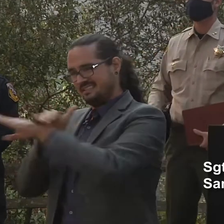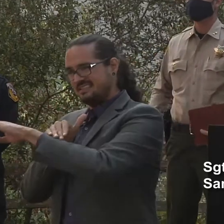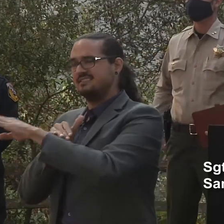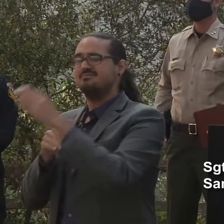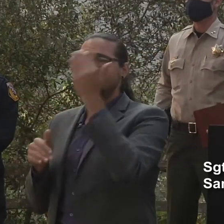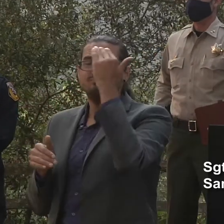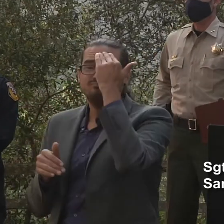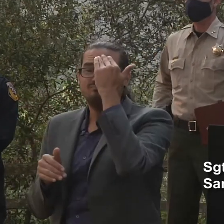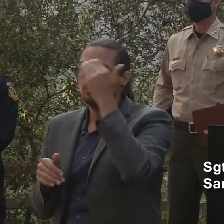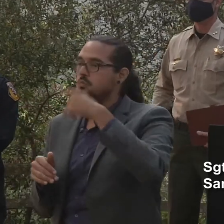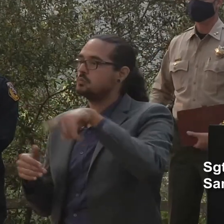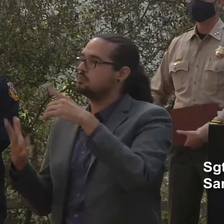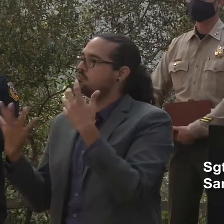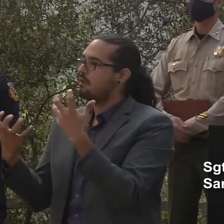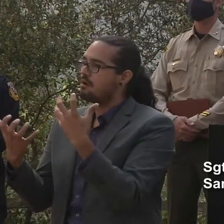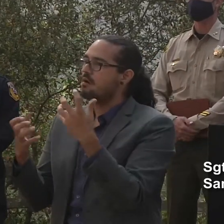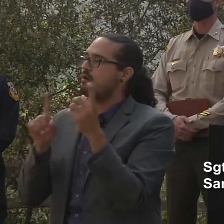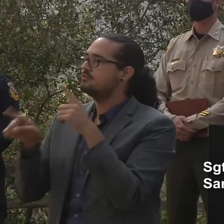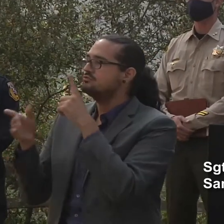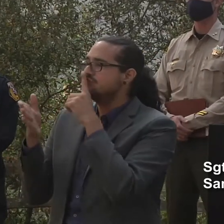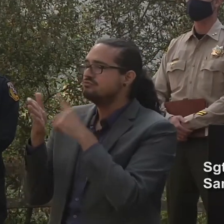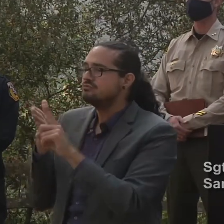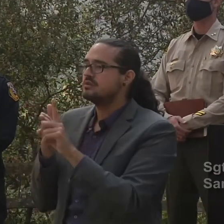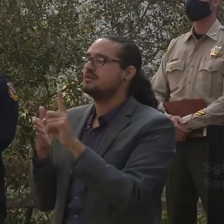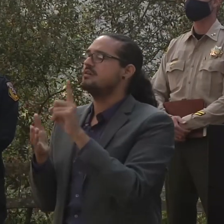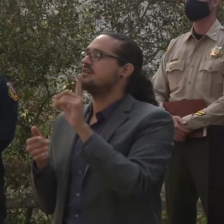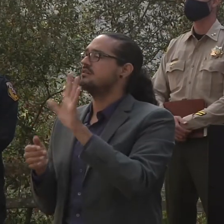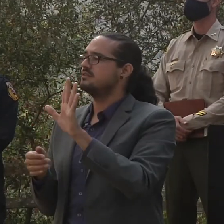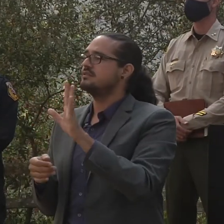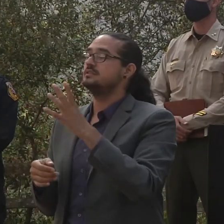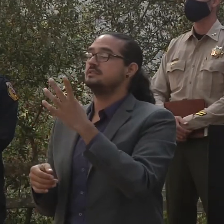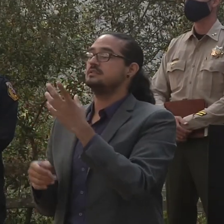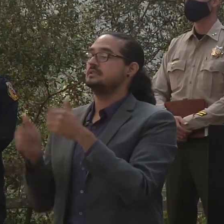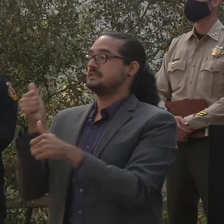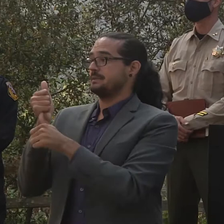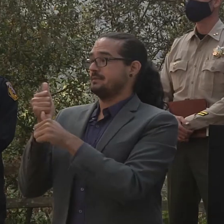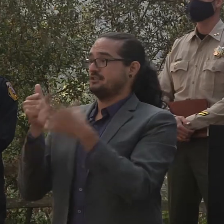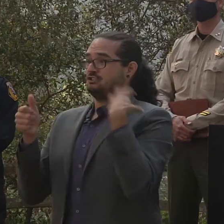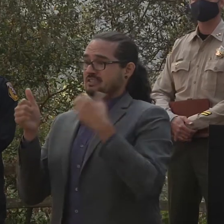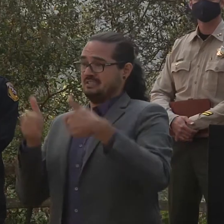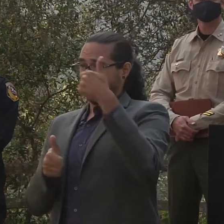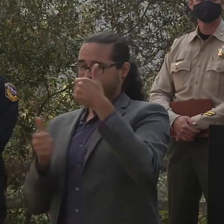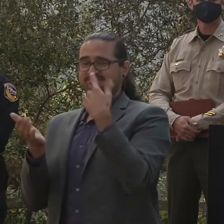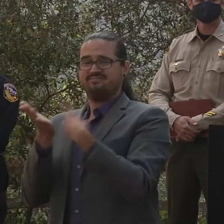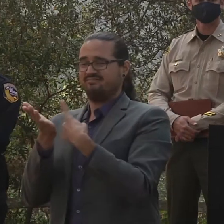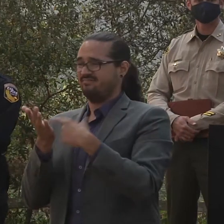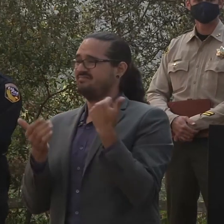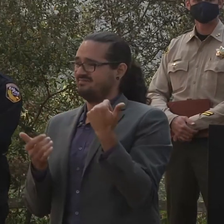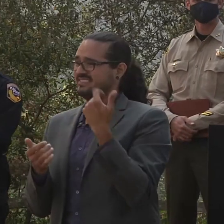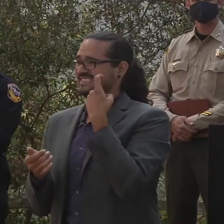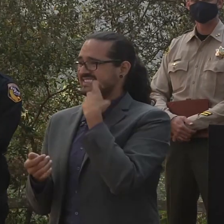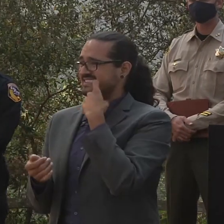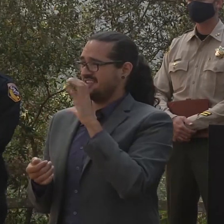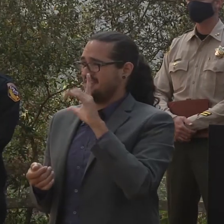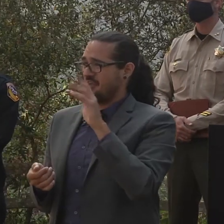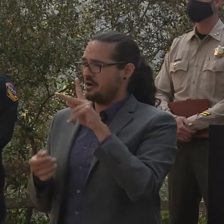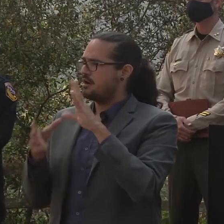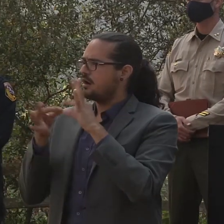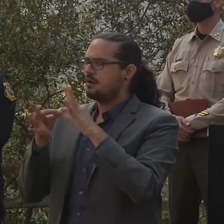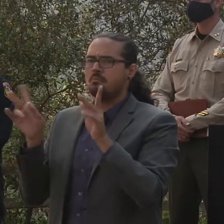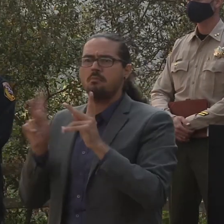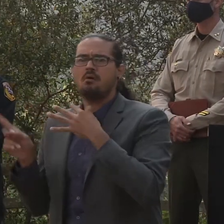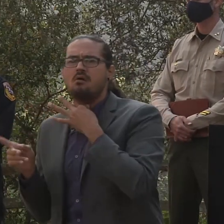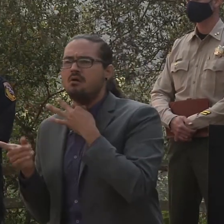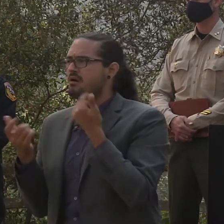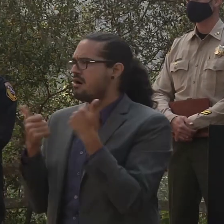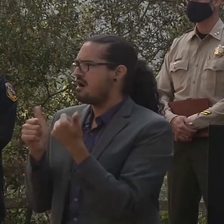like Deputy Chief Clark mentioned, we understand that many of you are very anxious to know what's going on with your properties. We're asking the people to